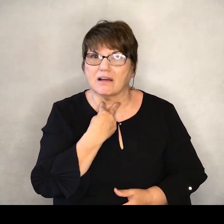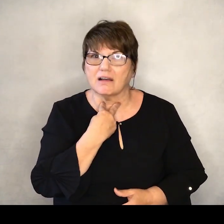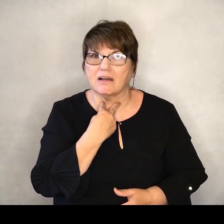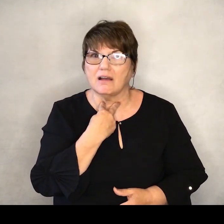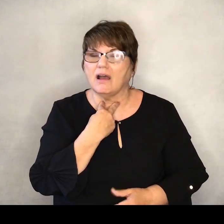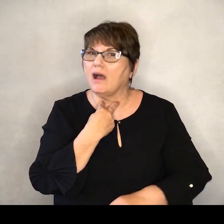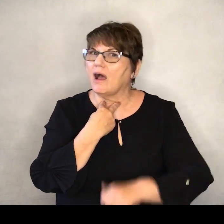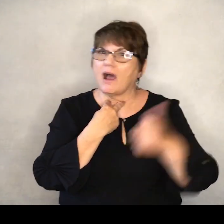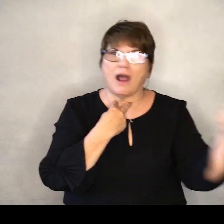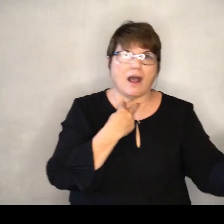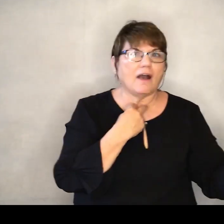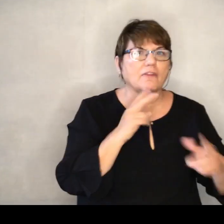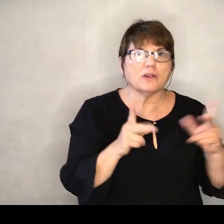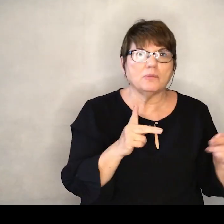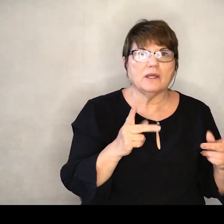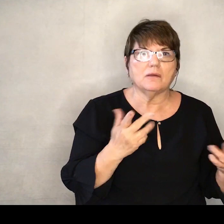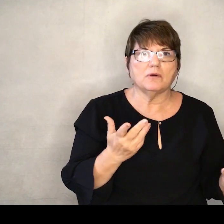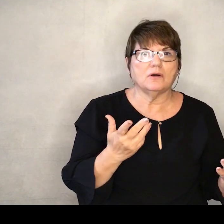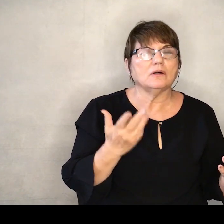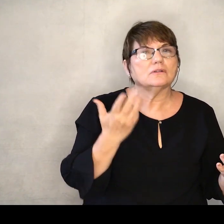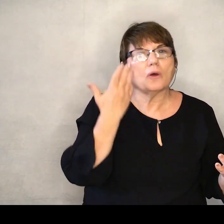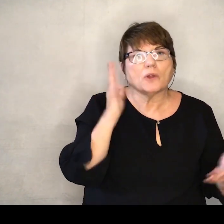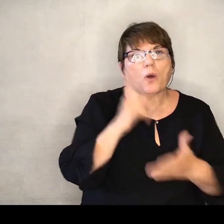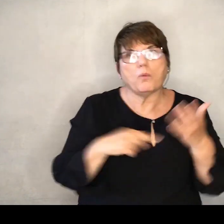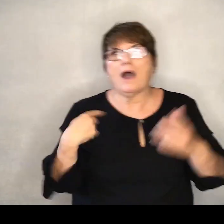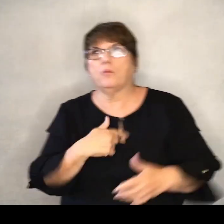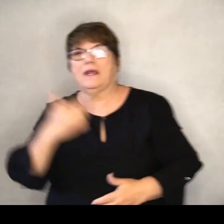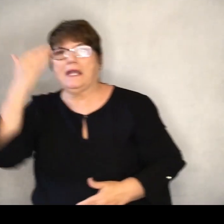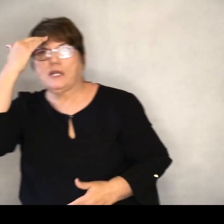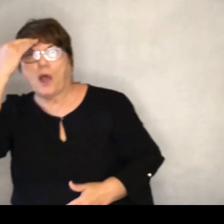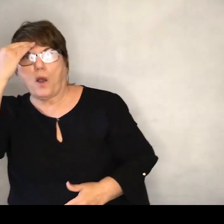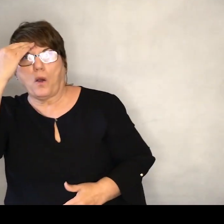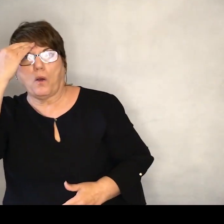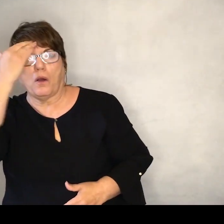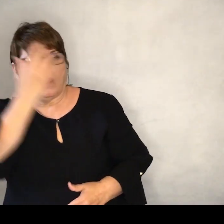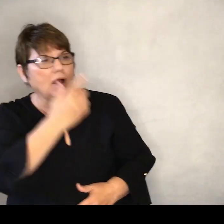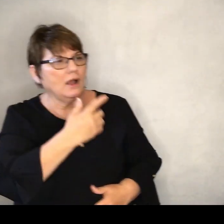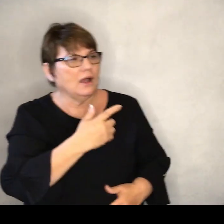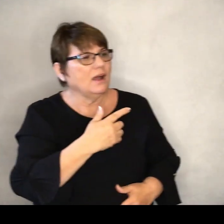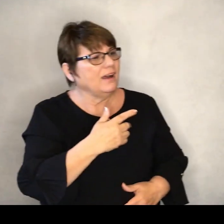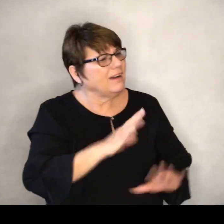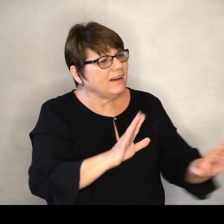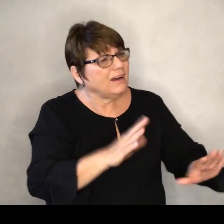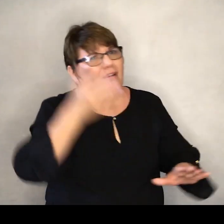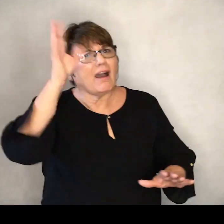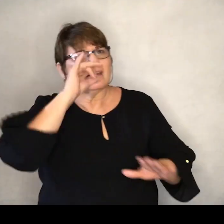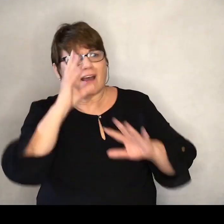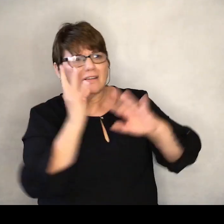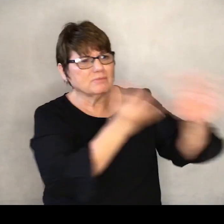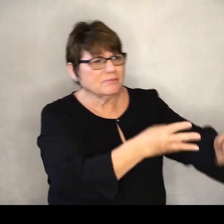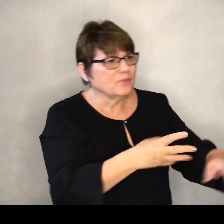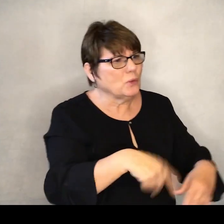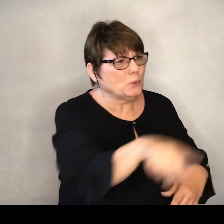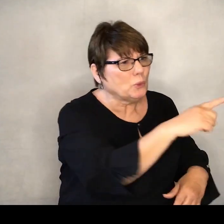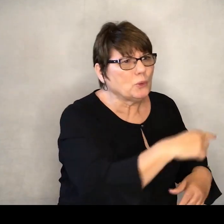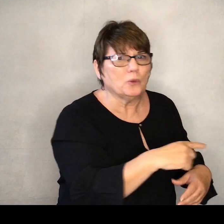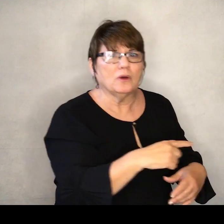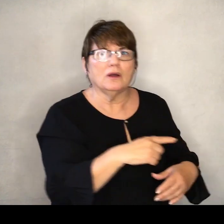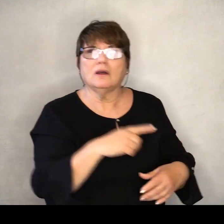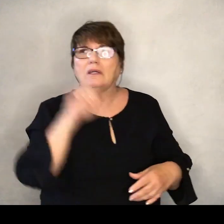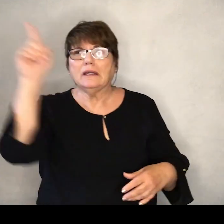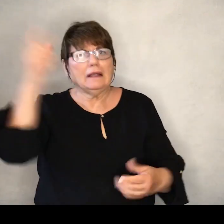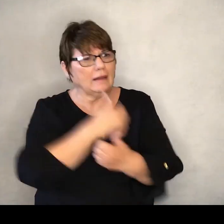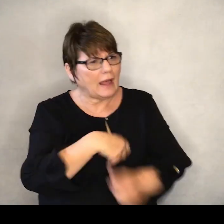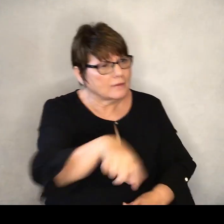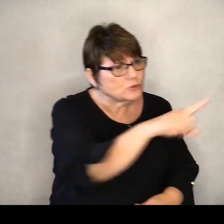knowing what we know. That they have not been forsaken or abandoned. That they are loved and